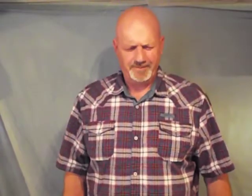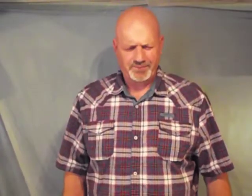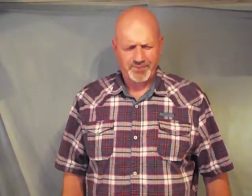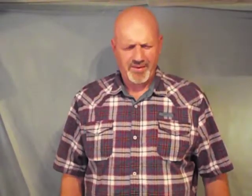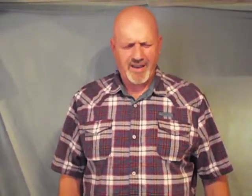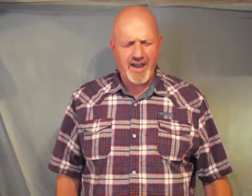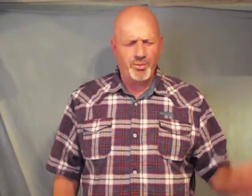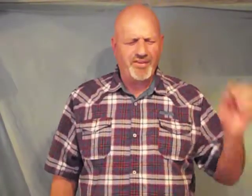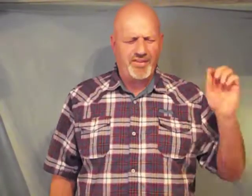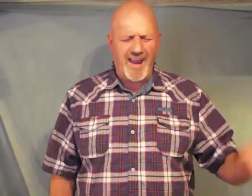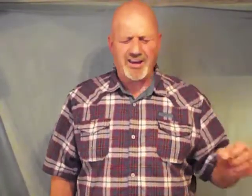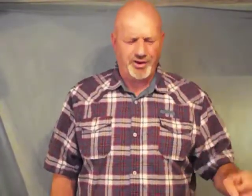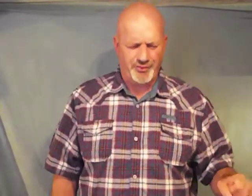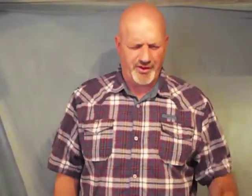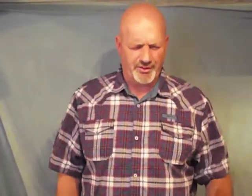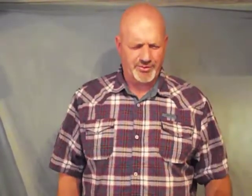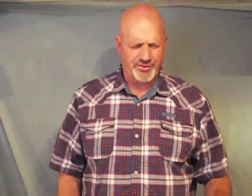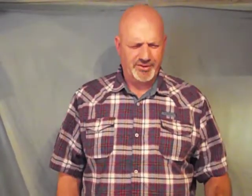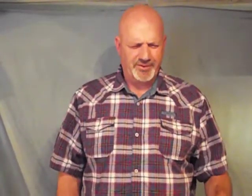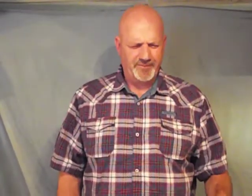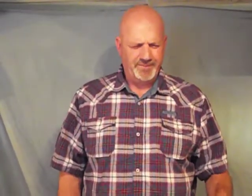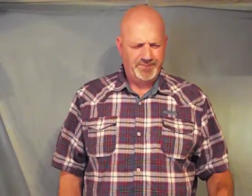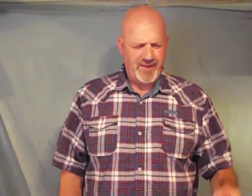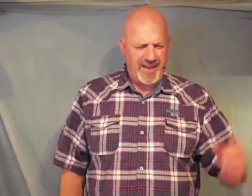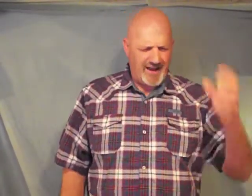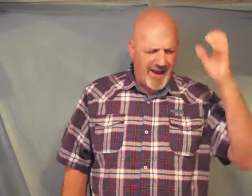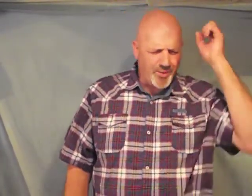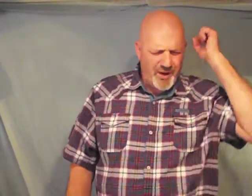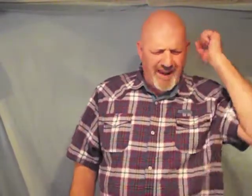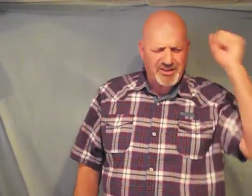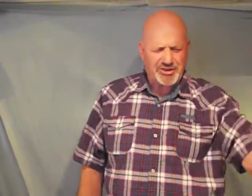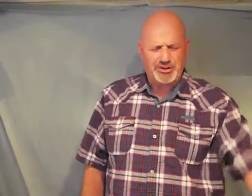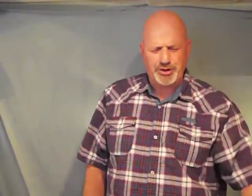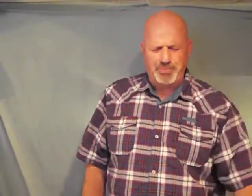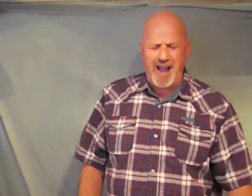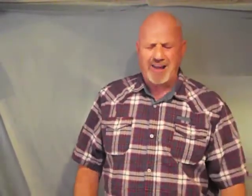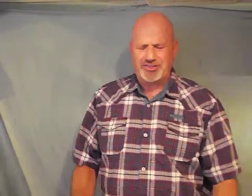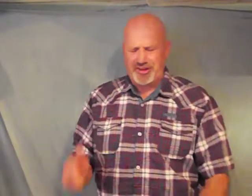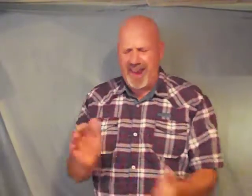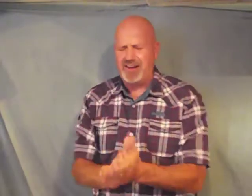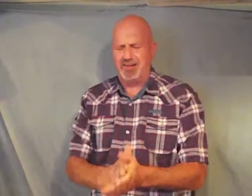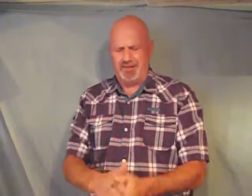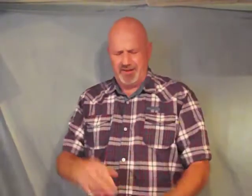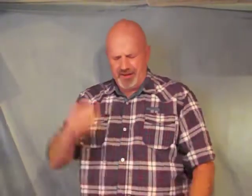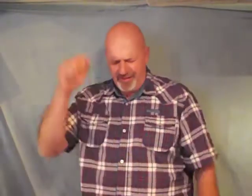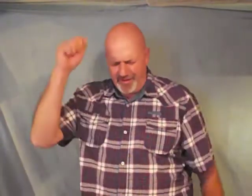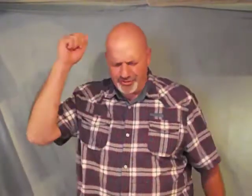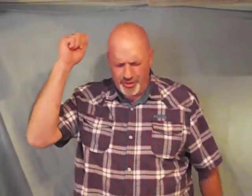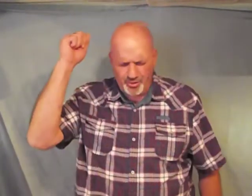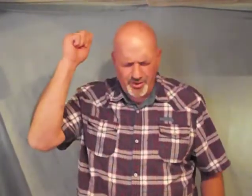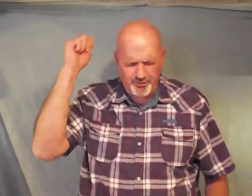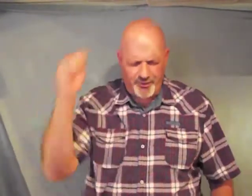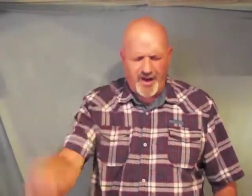God we thank you for those and God we ask that you bind Satan that you reverse